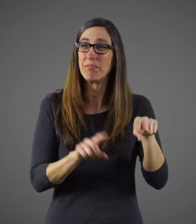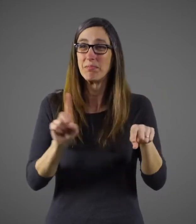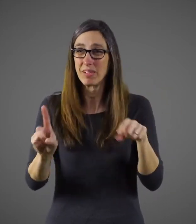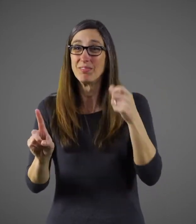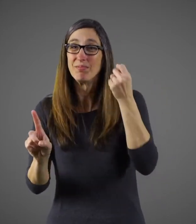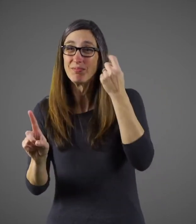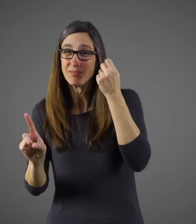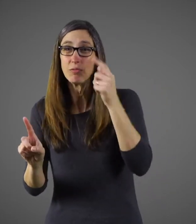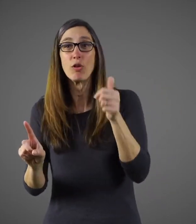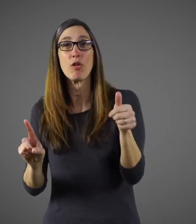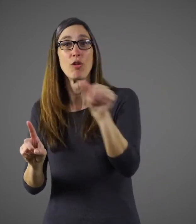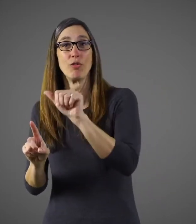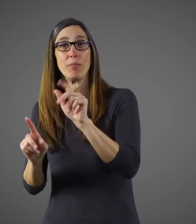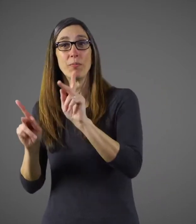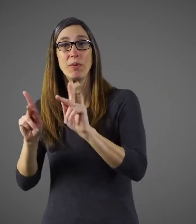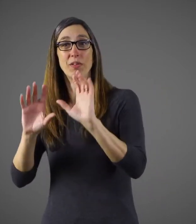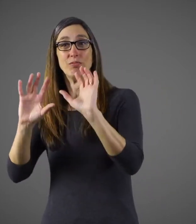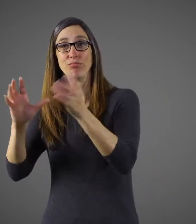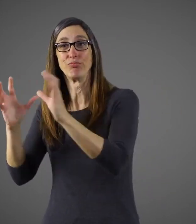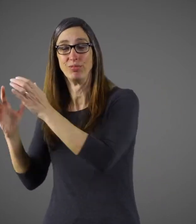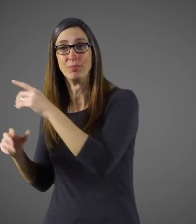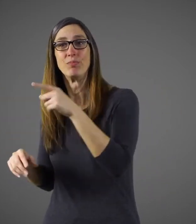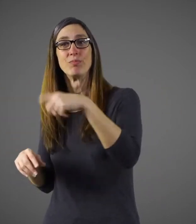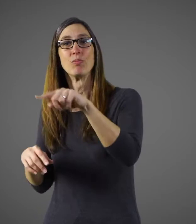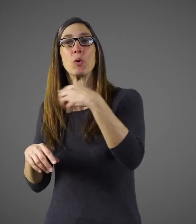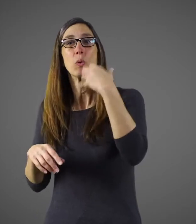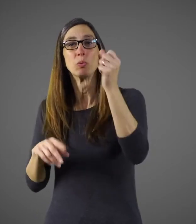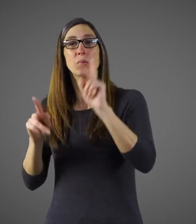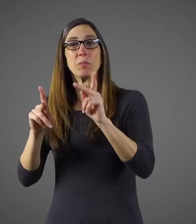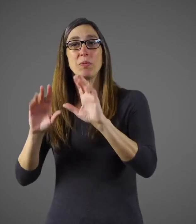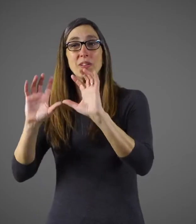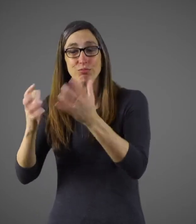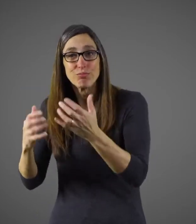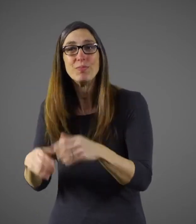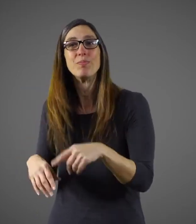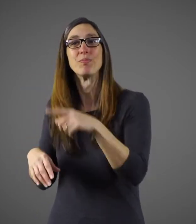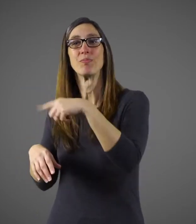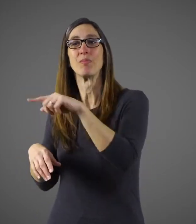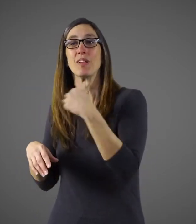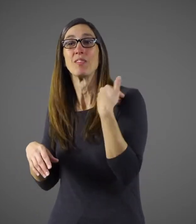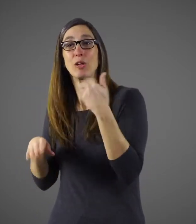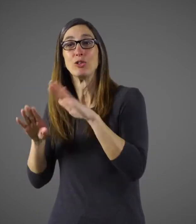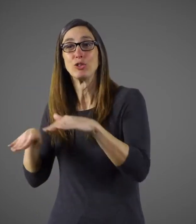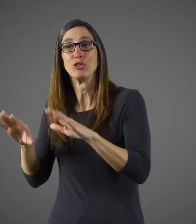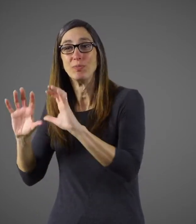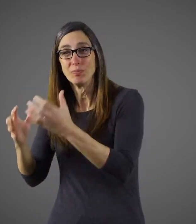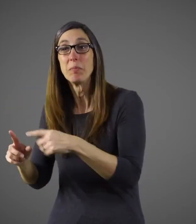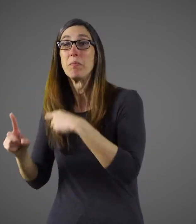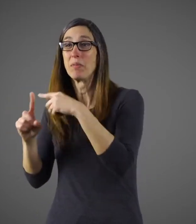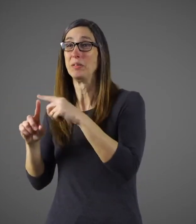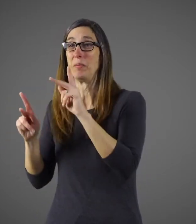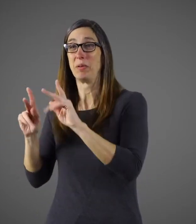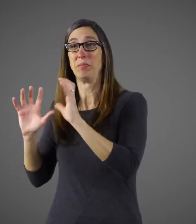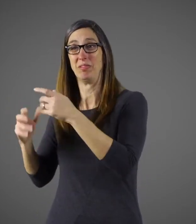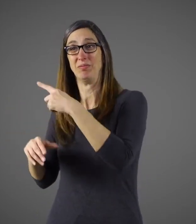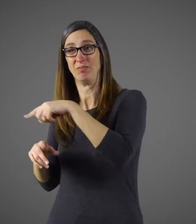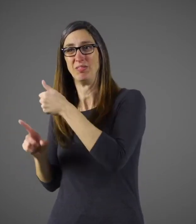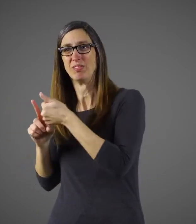There are other groups of people who are at a higher risk for problems from flu. That would be older people, children,